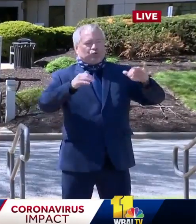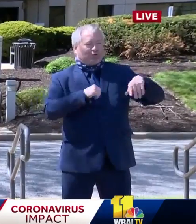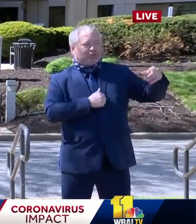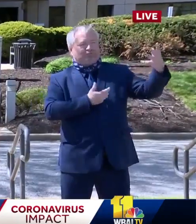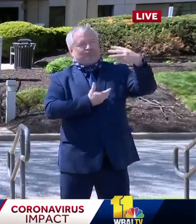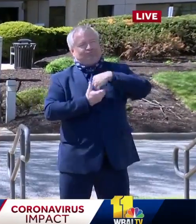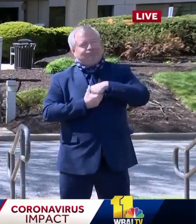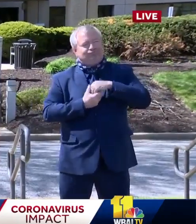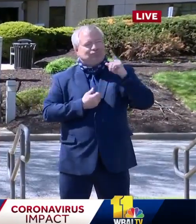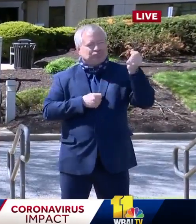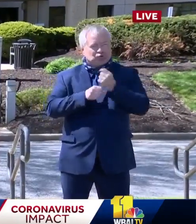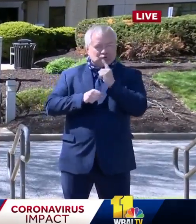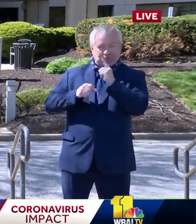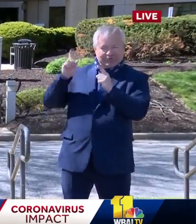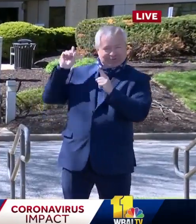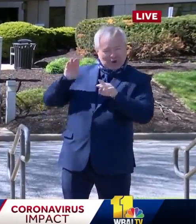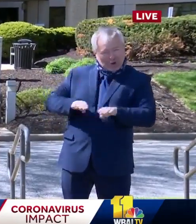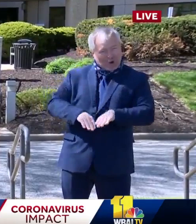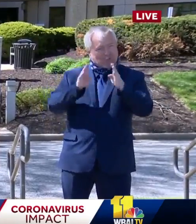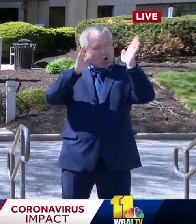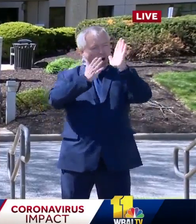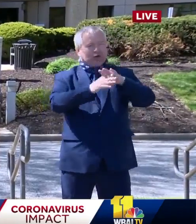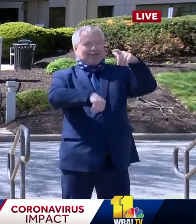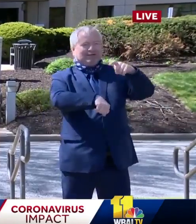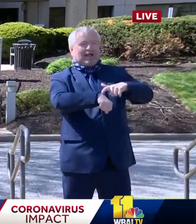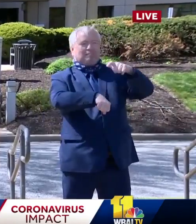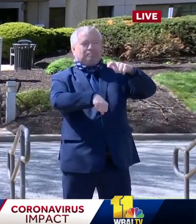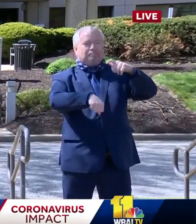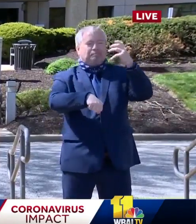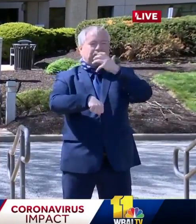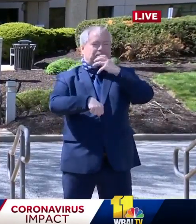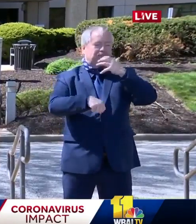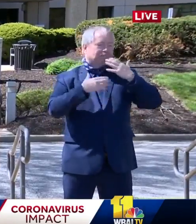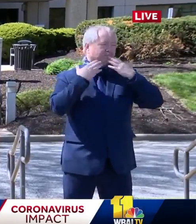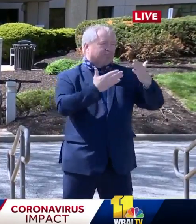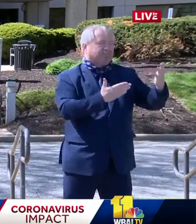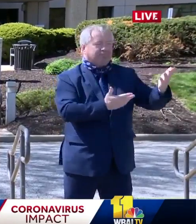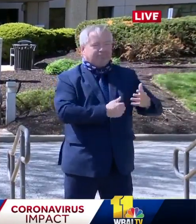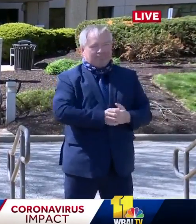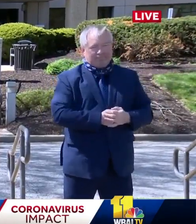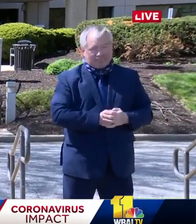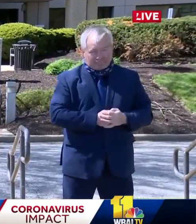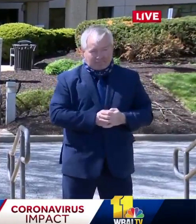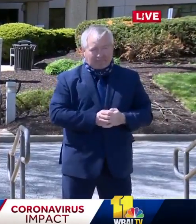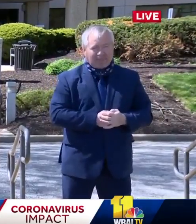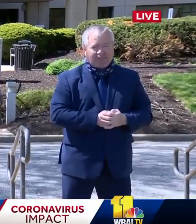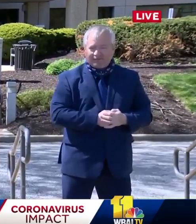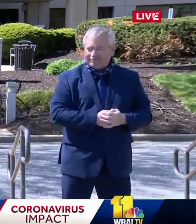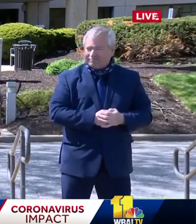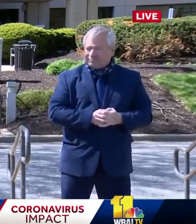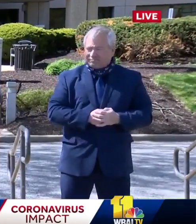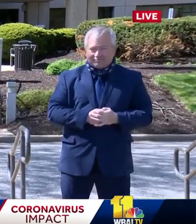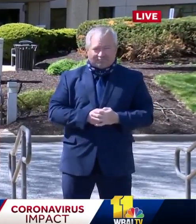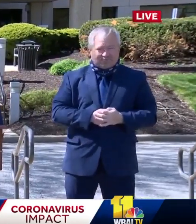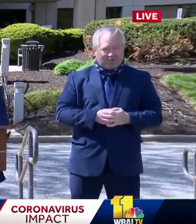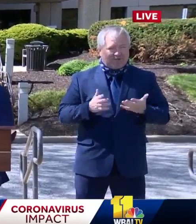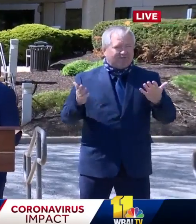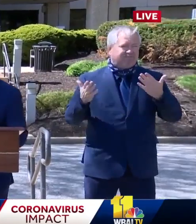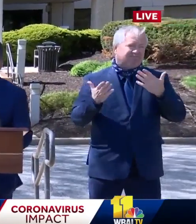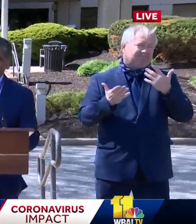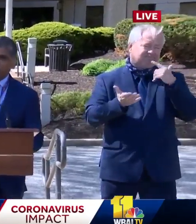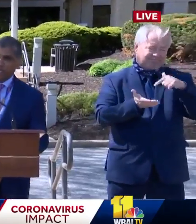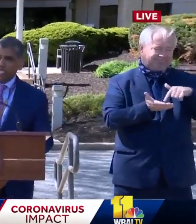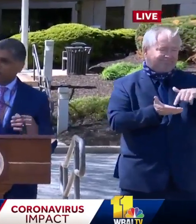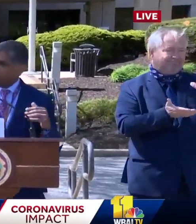could in fact be operationalized in the timeframe that we all worked hard to accomplish. So on behalf of the health system, thank